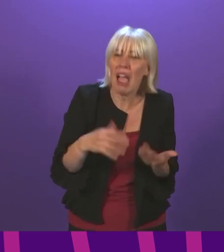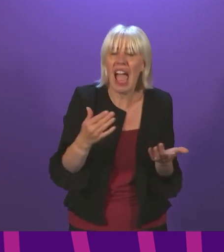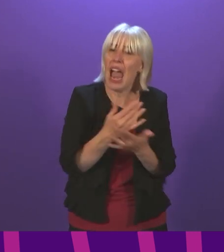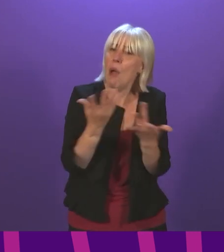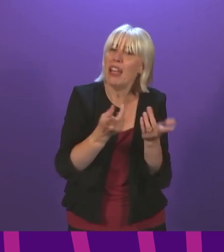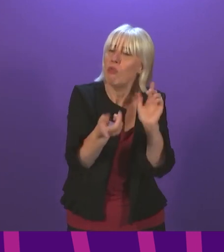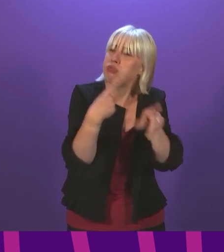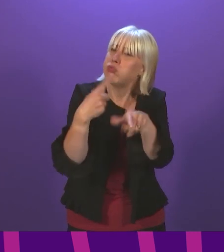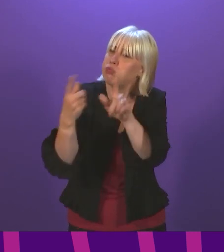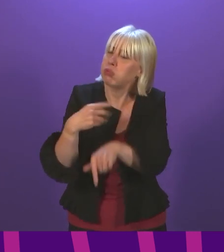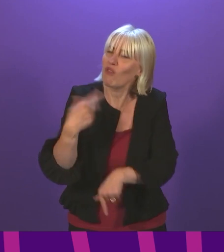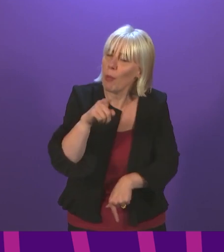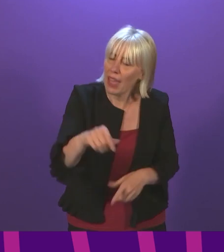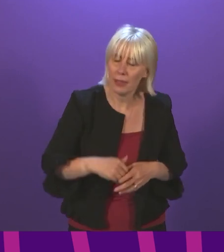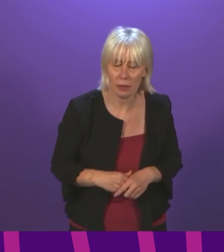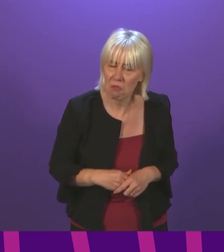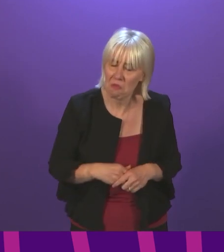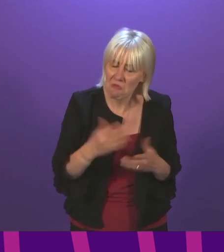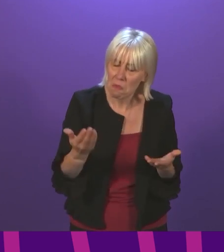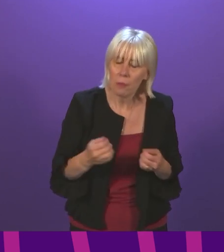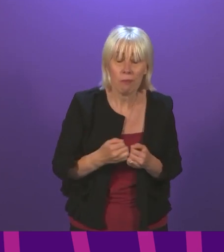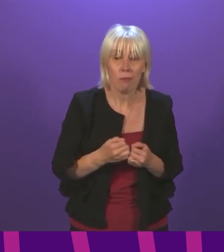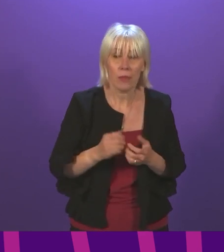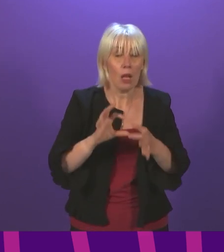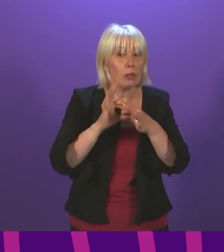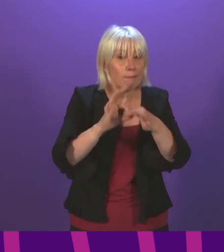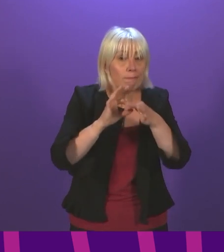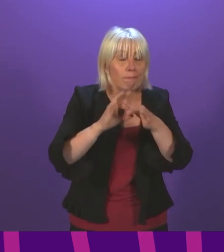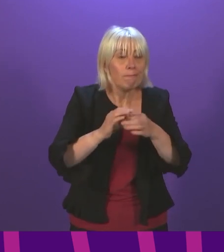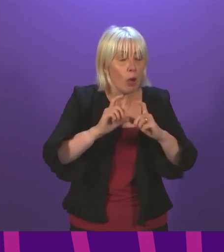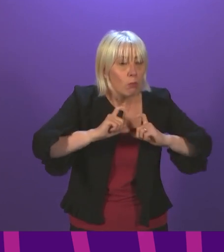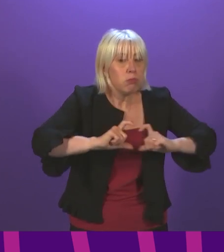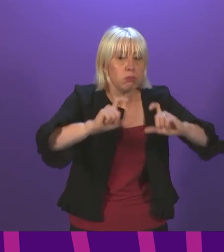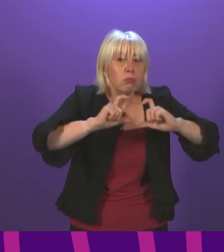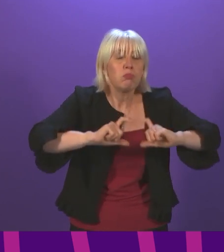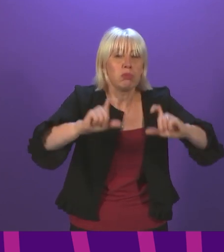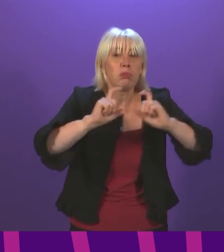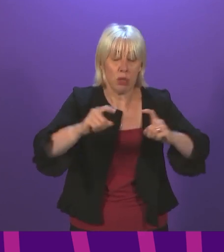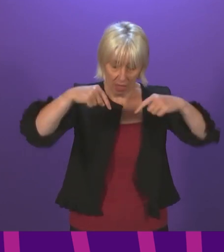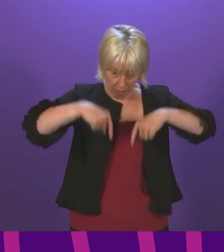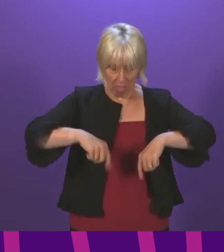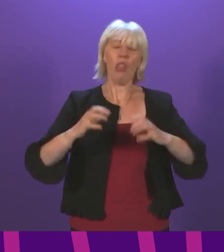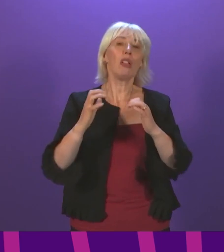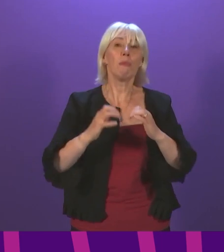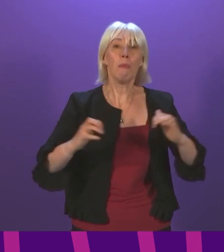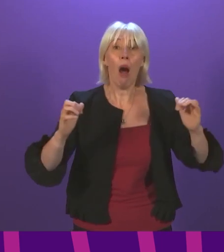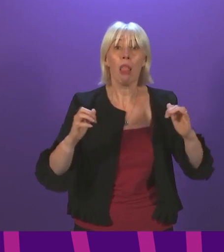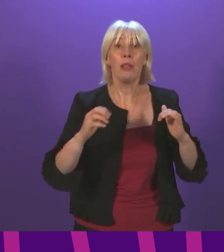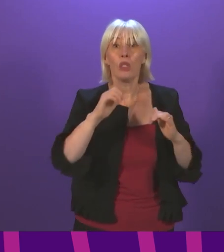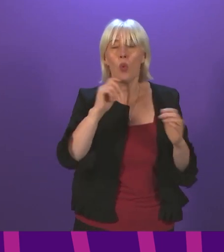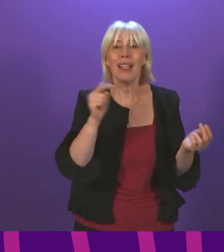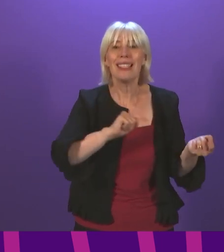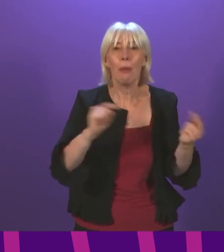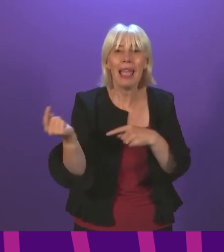received? First Minister. Engagement is ongoing. It will continue to be ongoing. This Parliament is going to debate